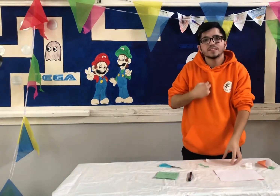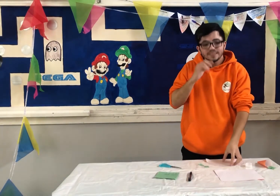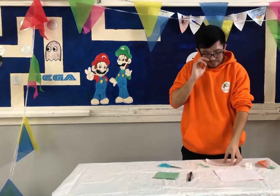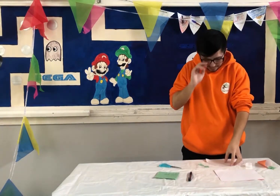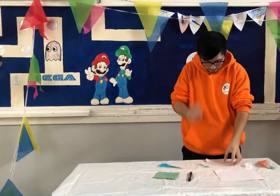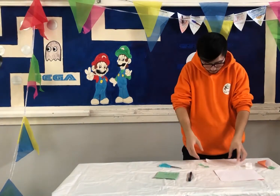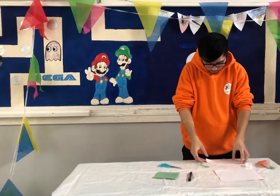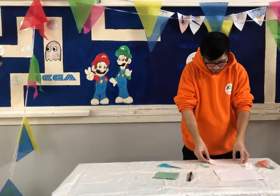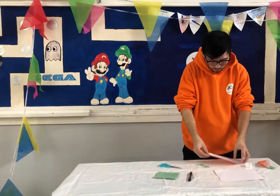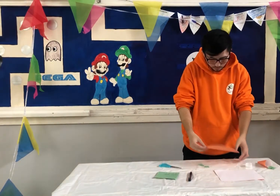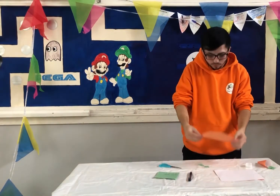Again, here's one I made earlier.